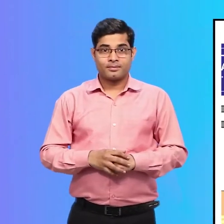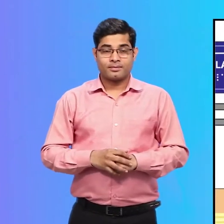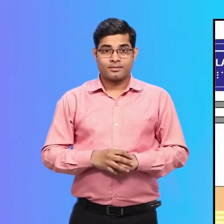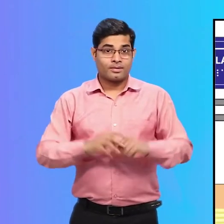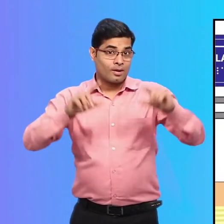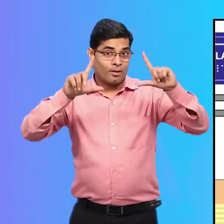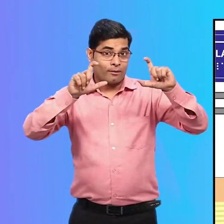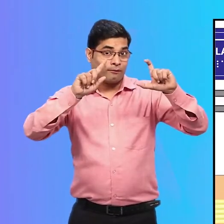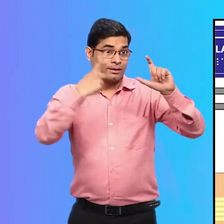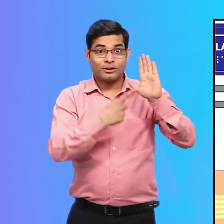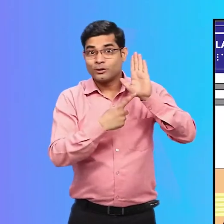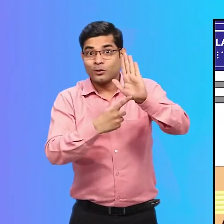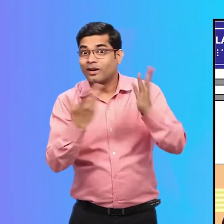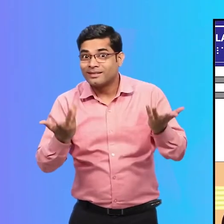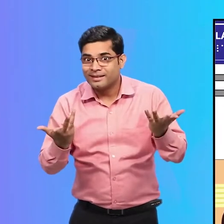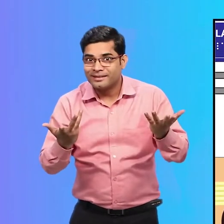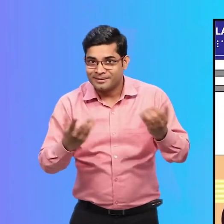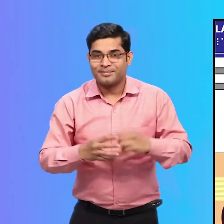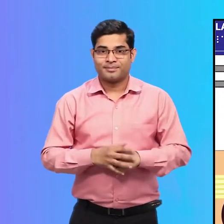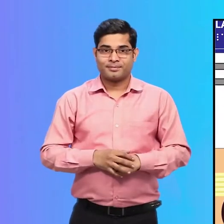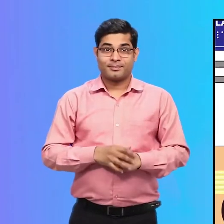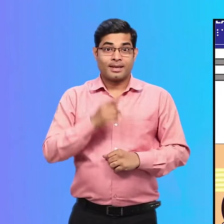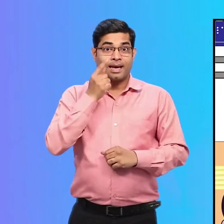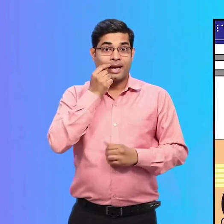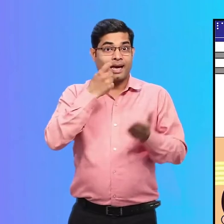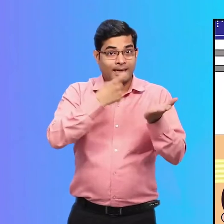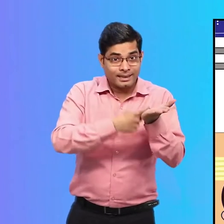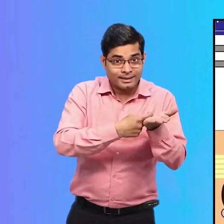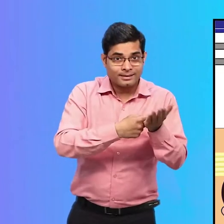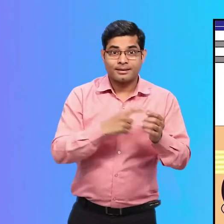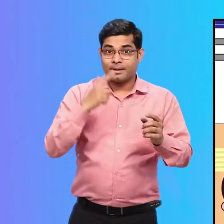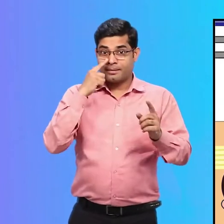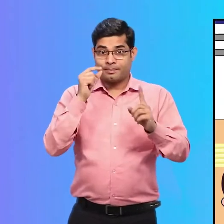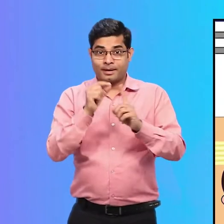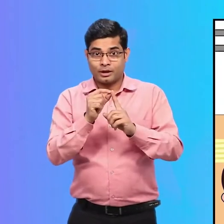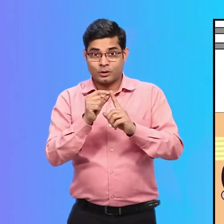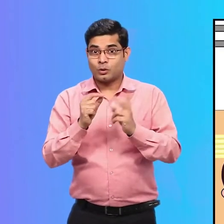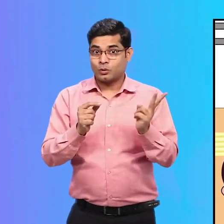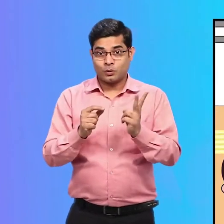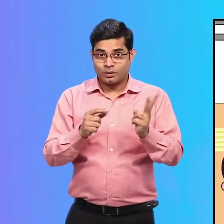The first picture shows Rohan and Priya coming out of the lift